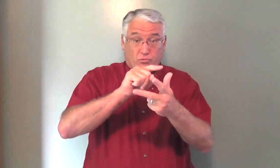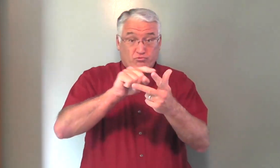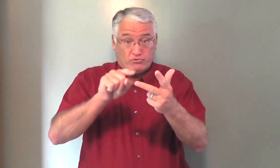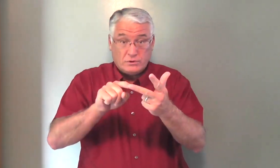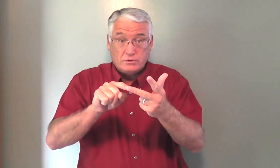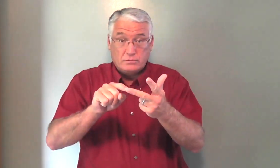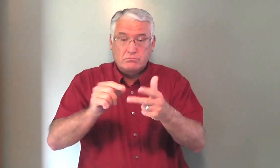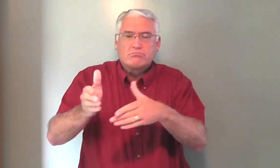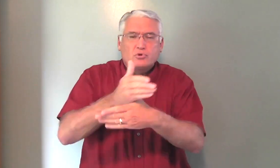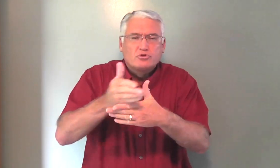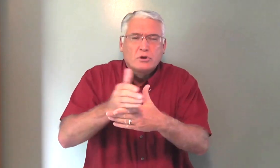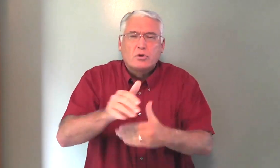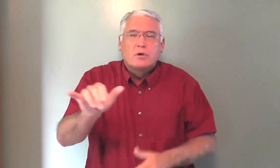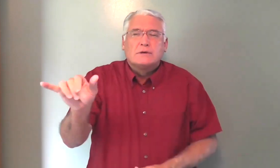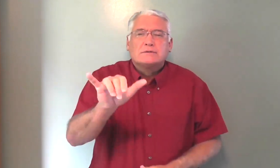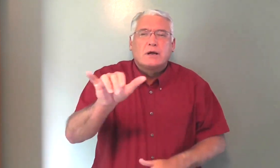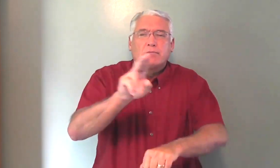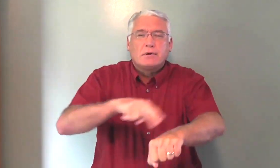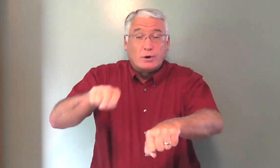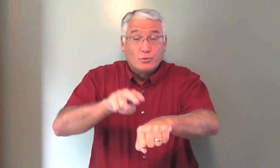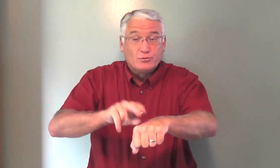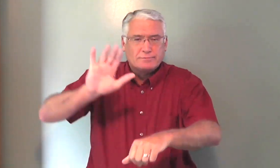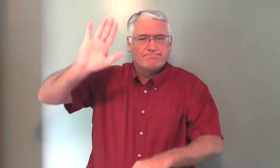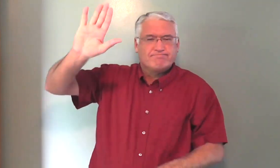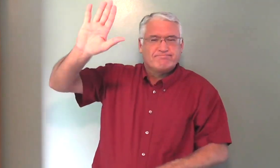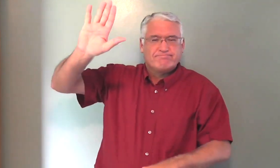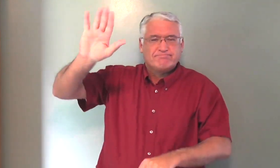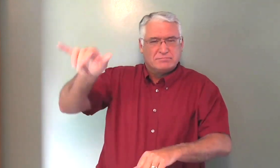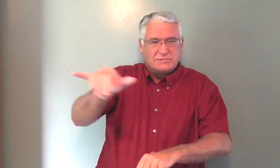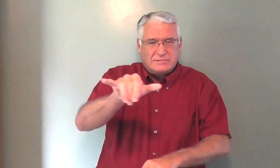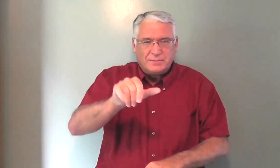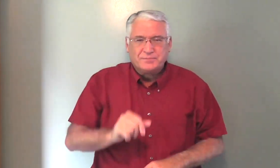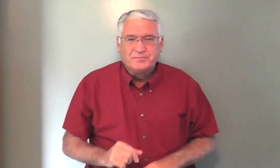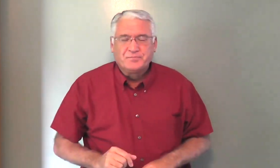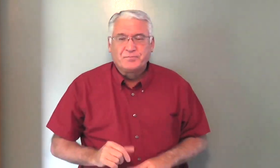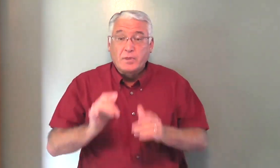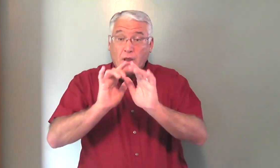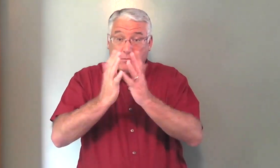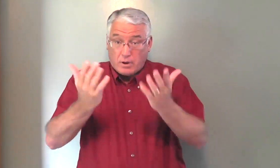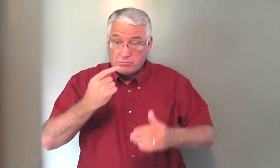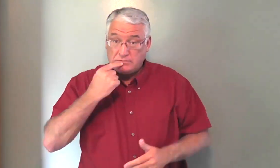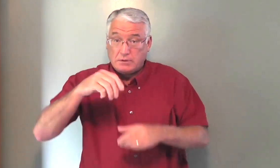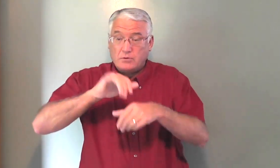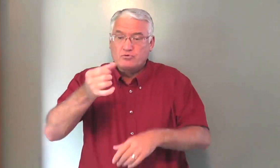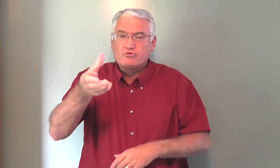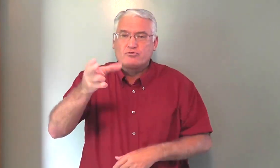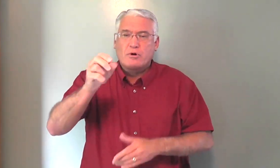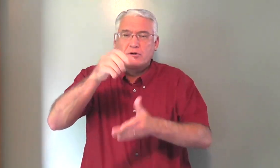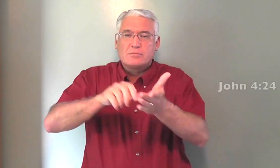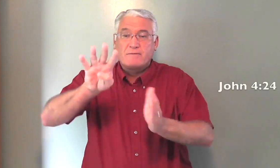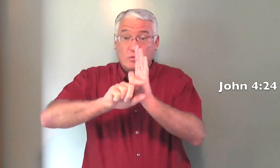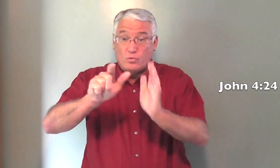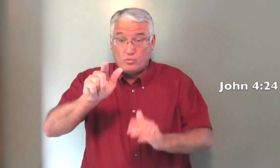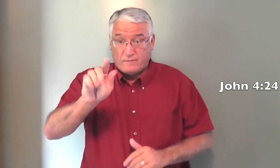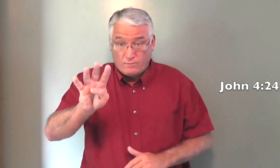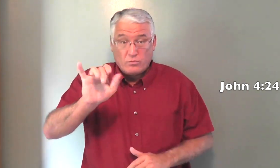the Son. These three share in the same nature. Same. The Bible says in John 4,